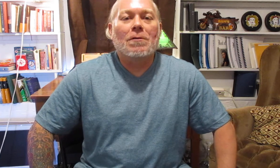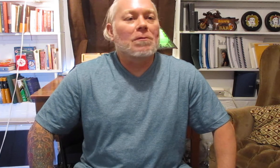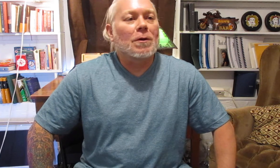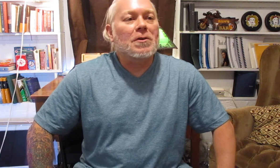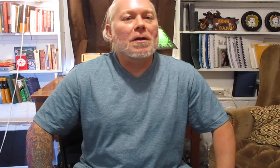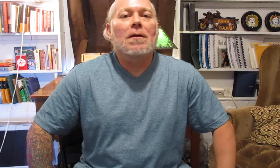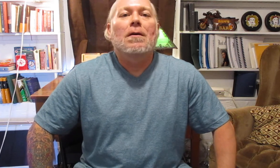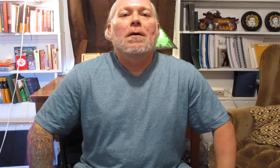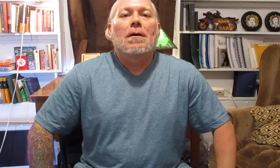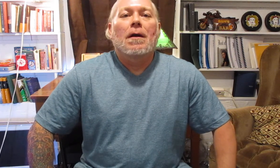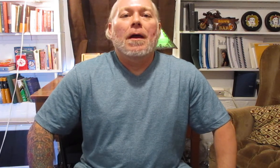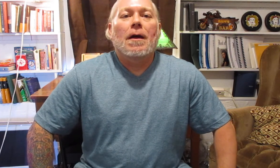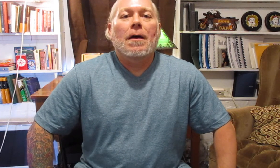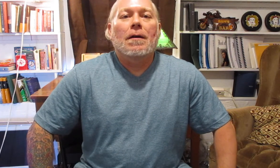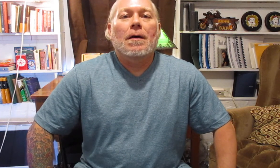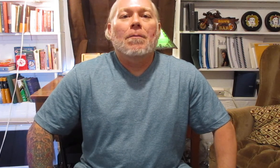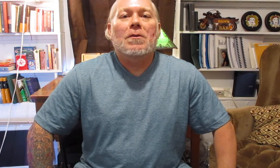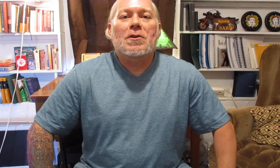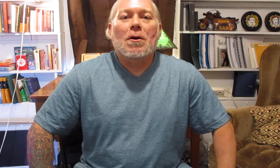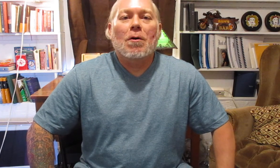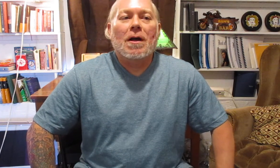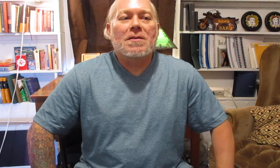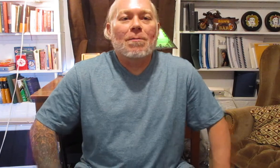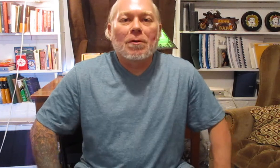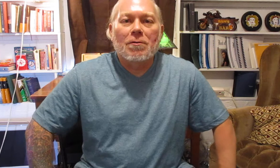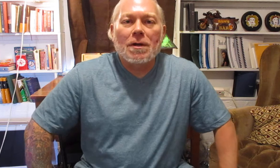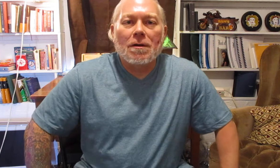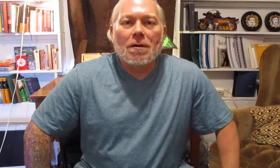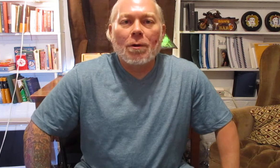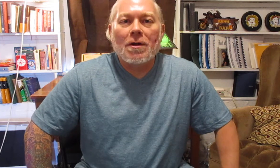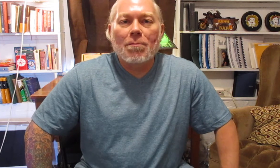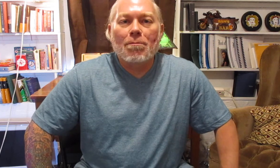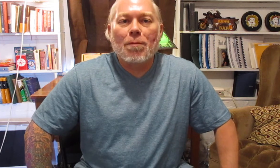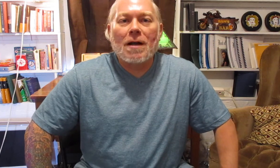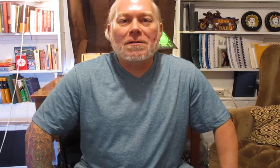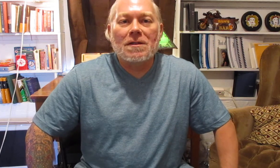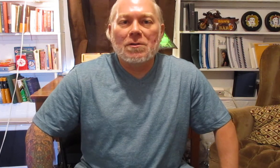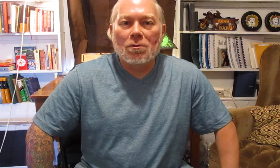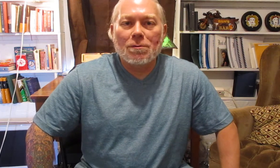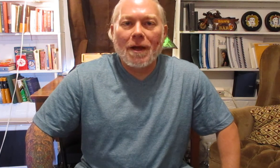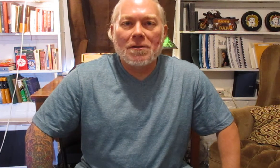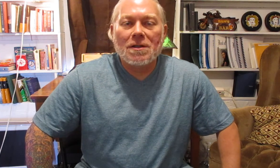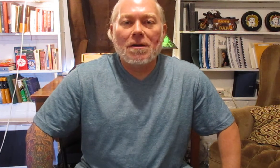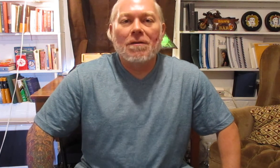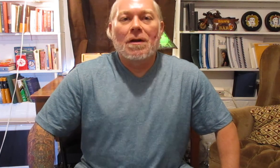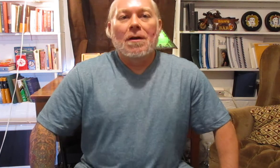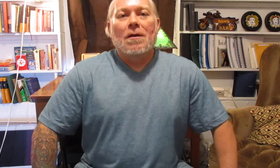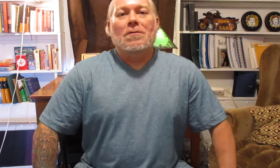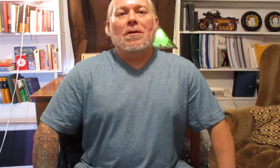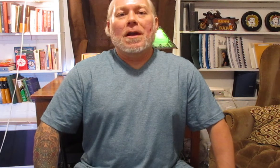use in Wing Chun and I'm going to show a simple drill where you can practice these tools by yourself so you can